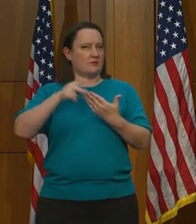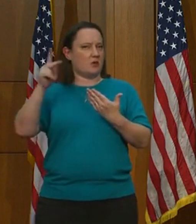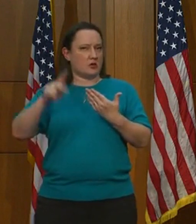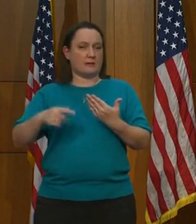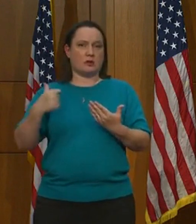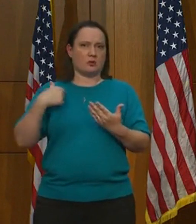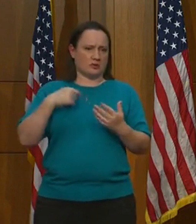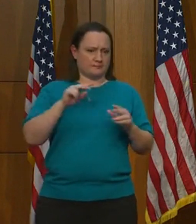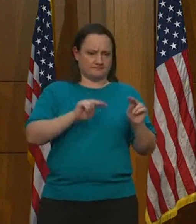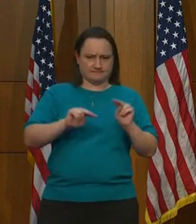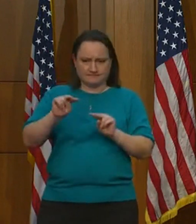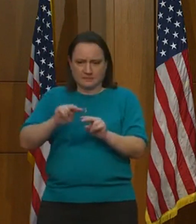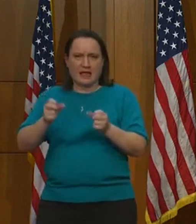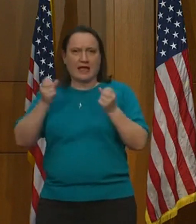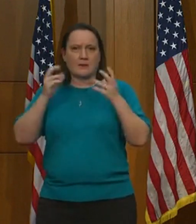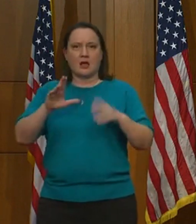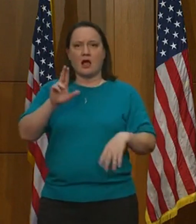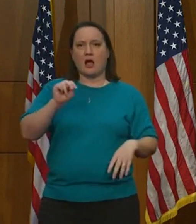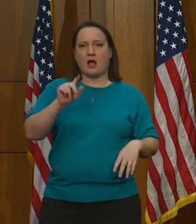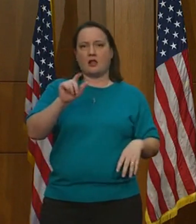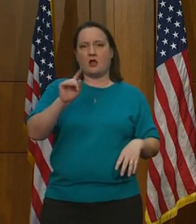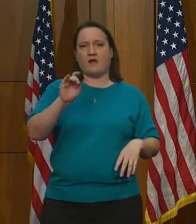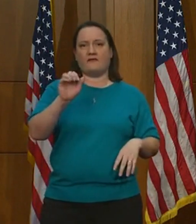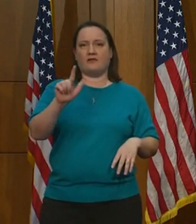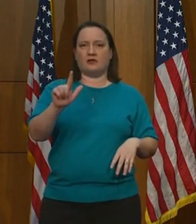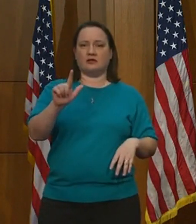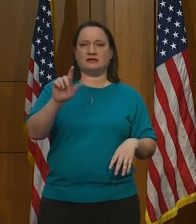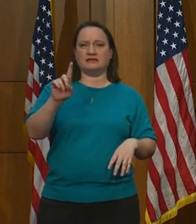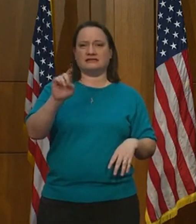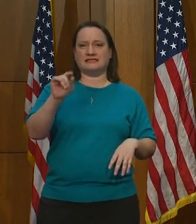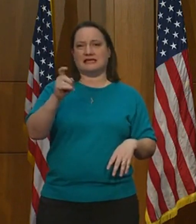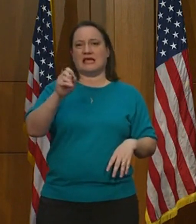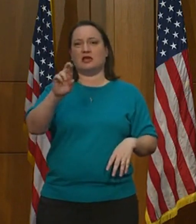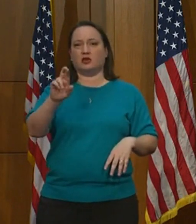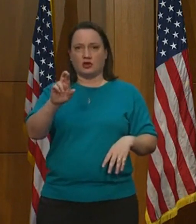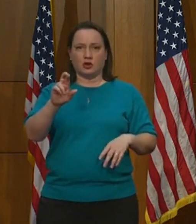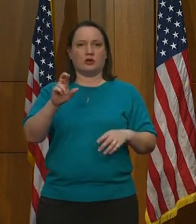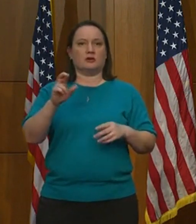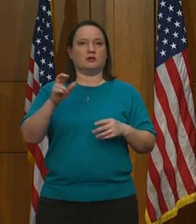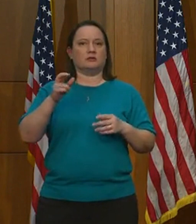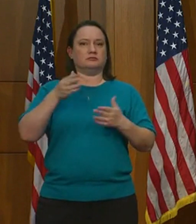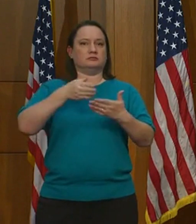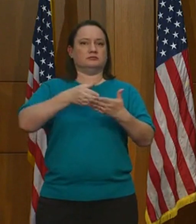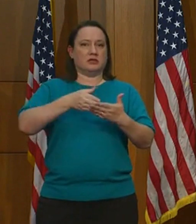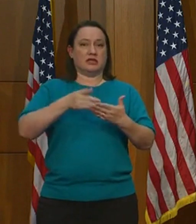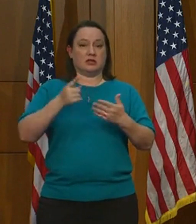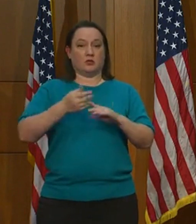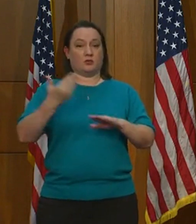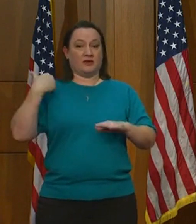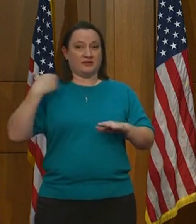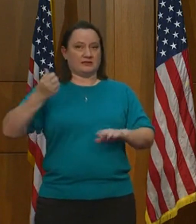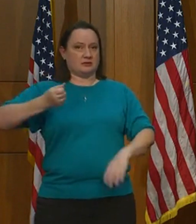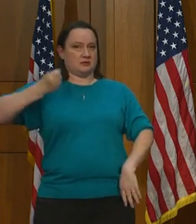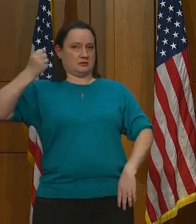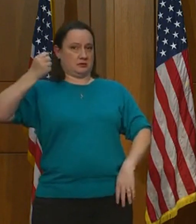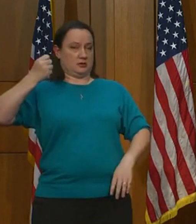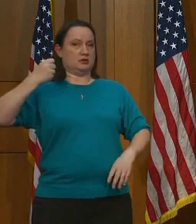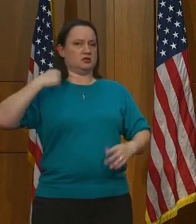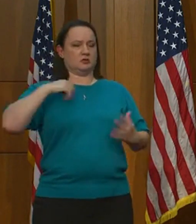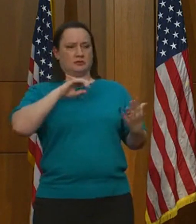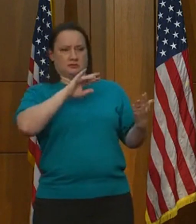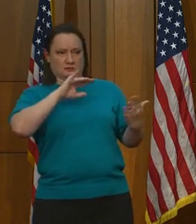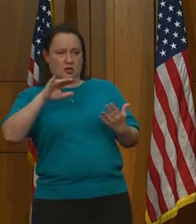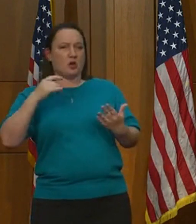of the unlawful detainer proceedings that were previously docketed through the courts. So we're certainly assuming that we will get